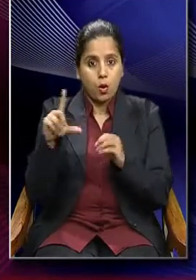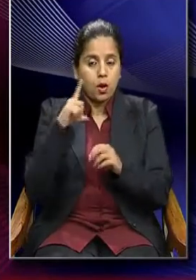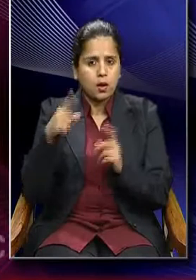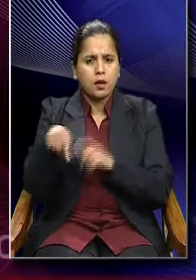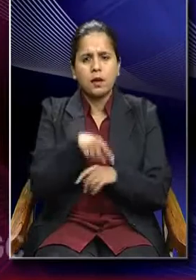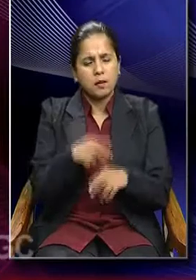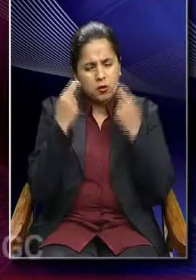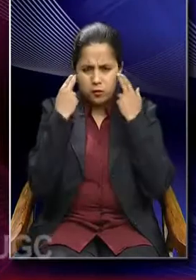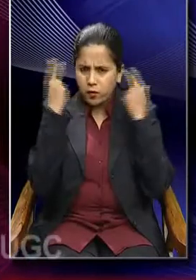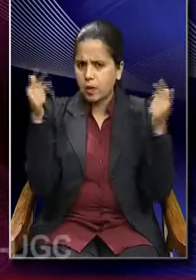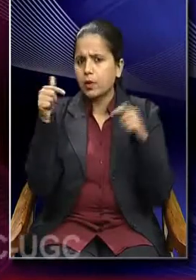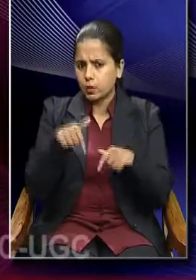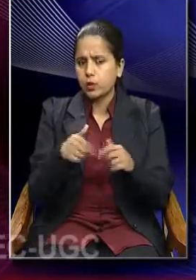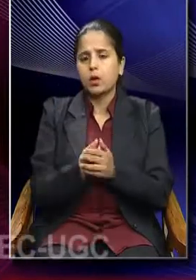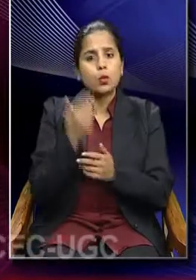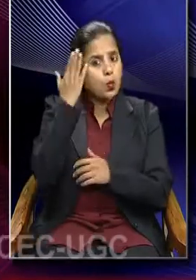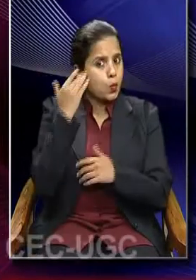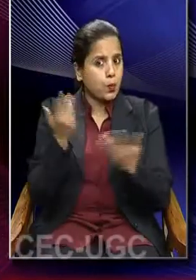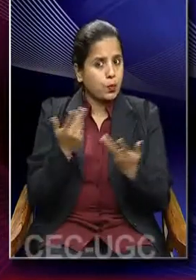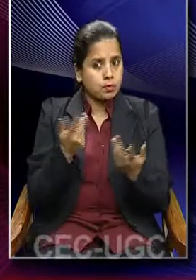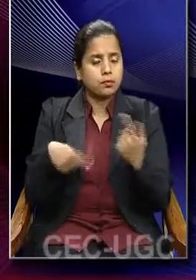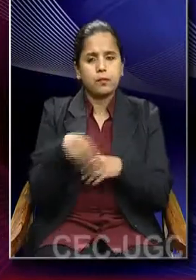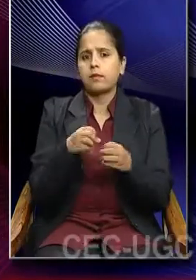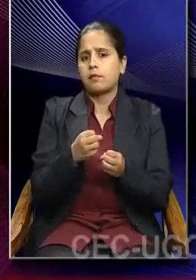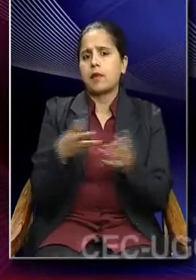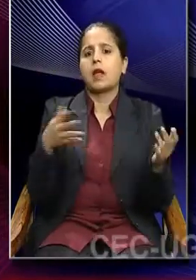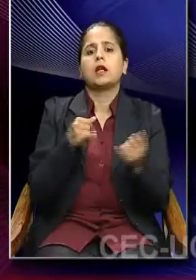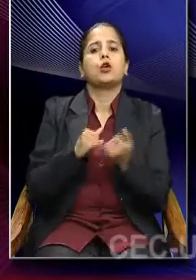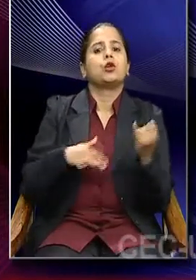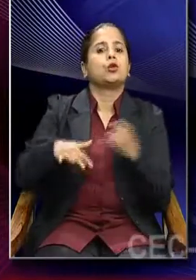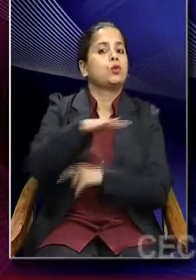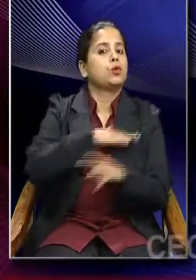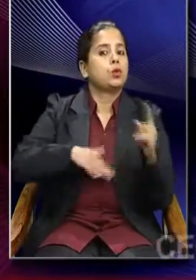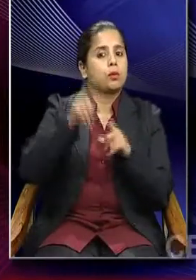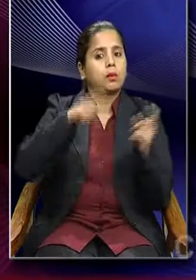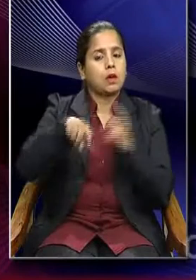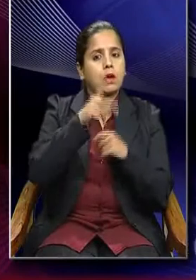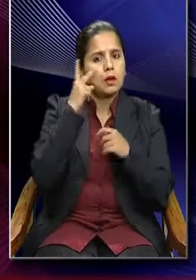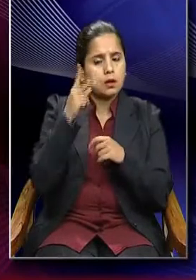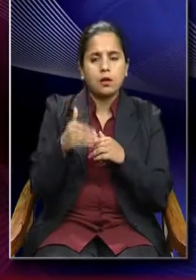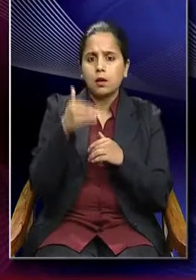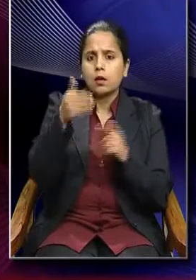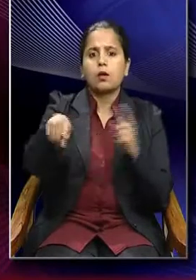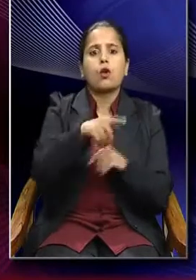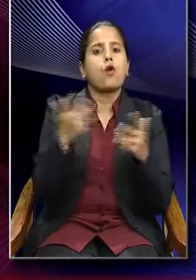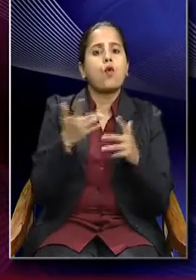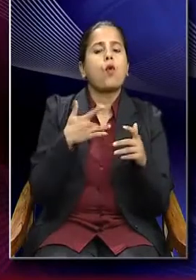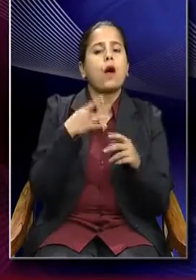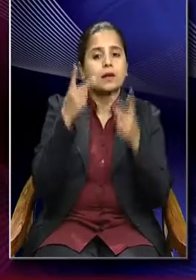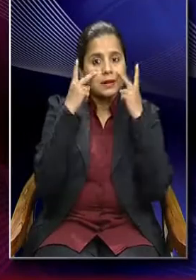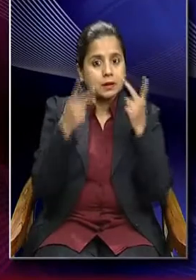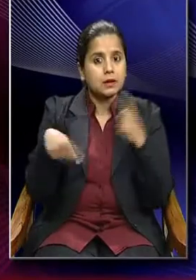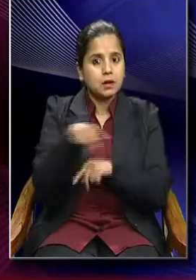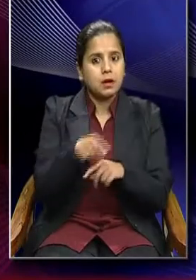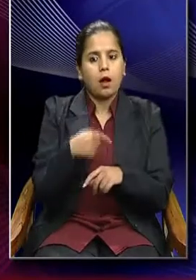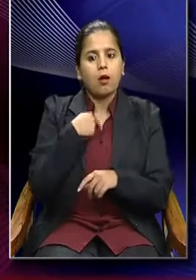popular today. Why? Why? Because many sociologists objected to what was seen as